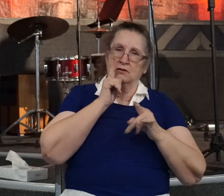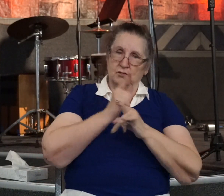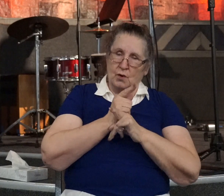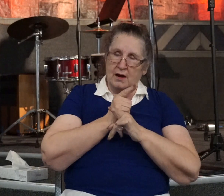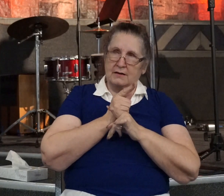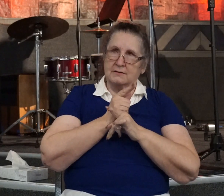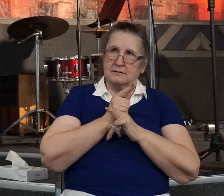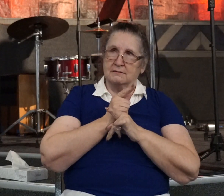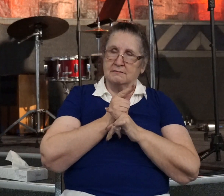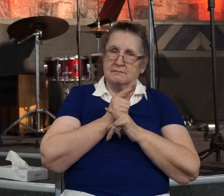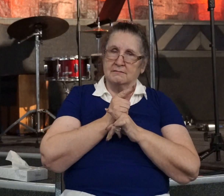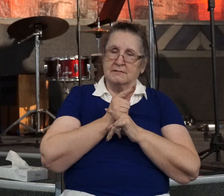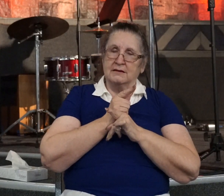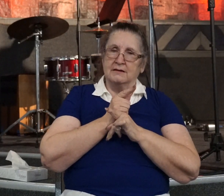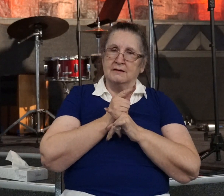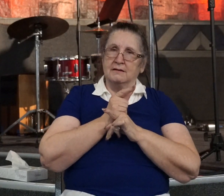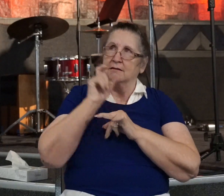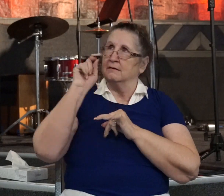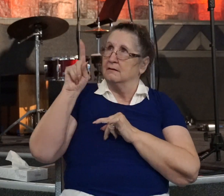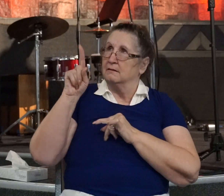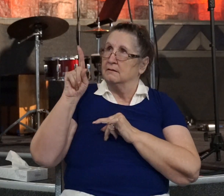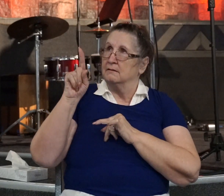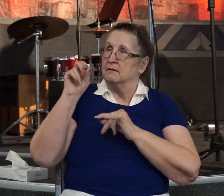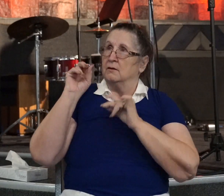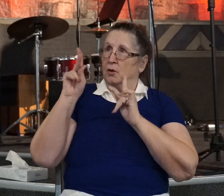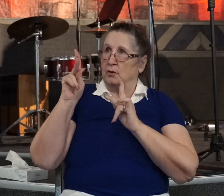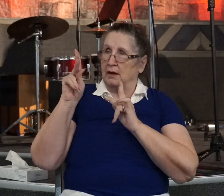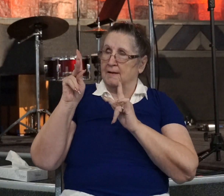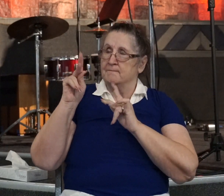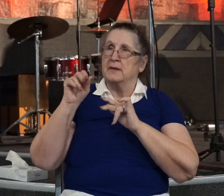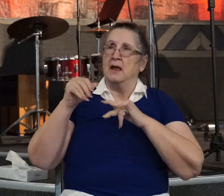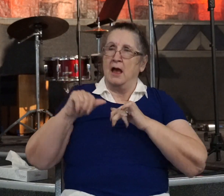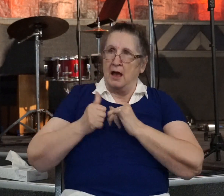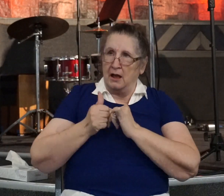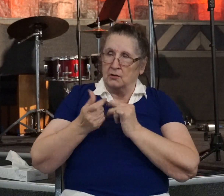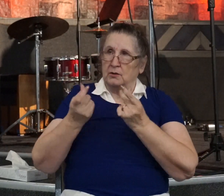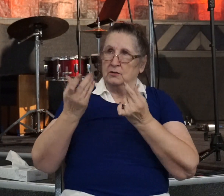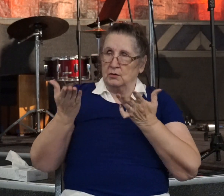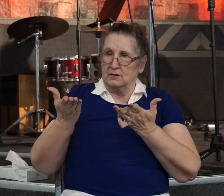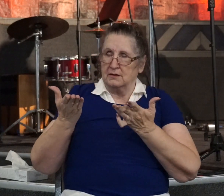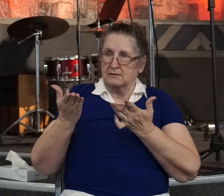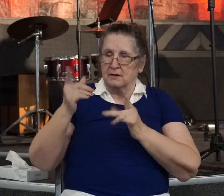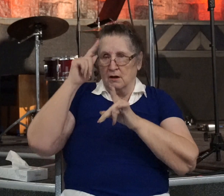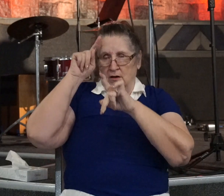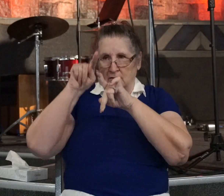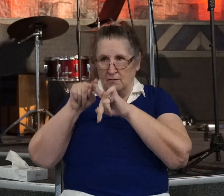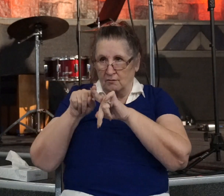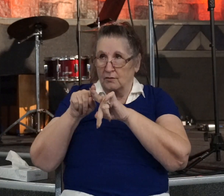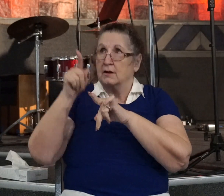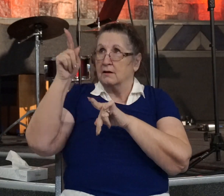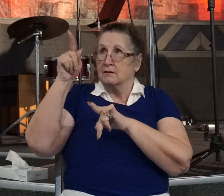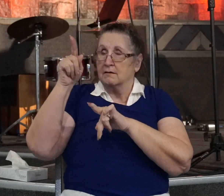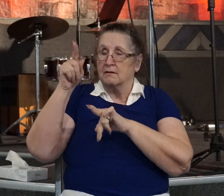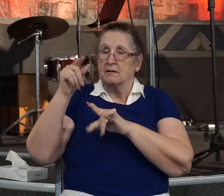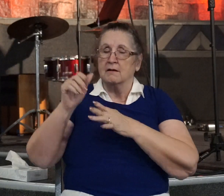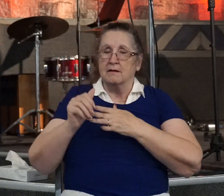asking them. Okay? There's nothing wrong with asking the Lord for confirmation when you feel he's leading you to do something.